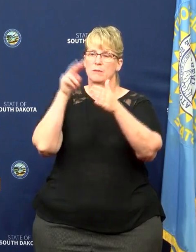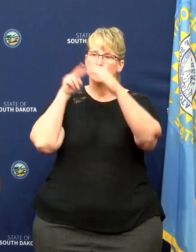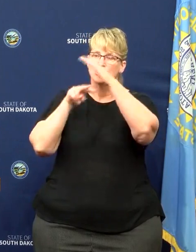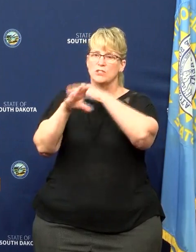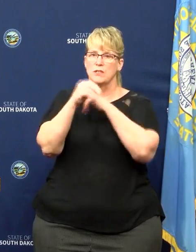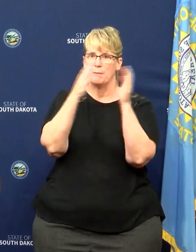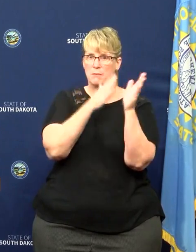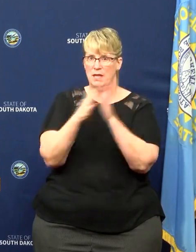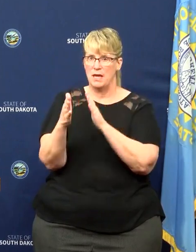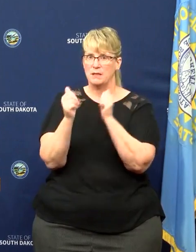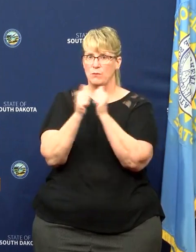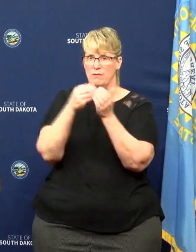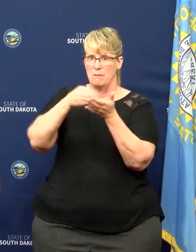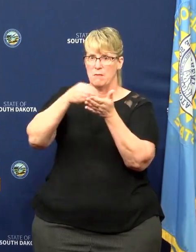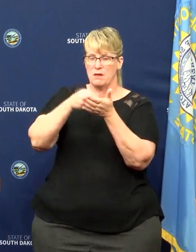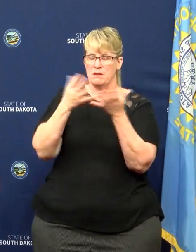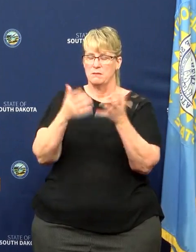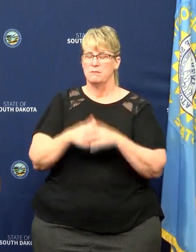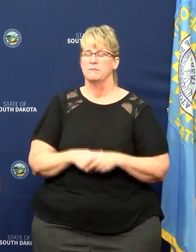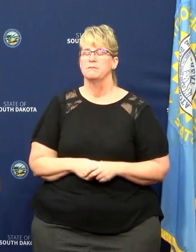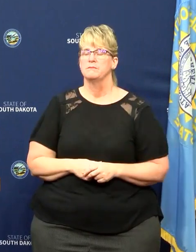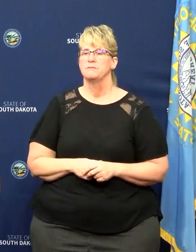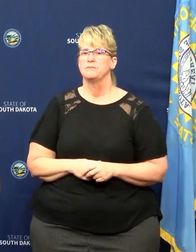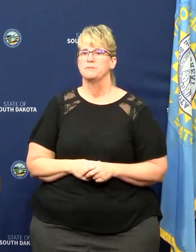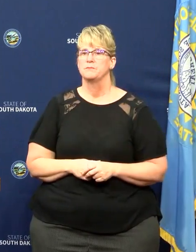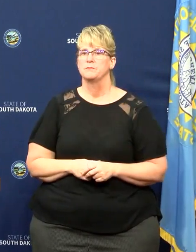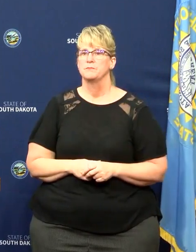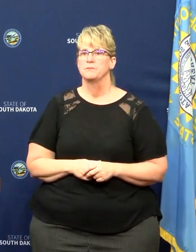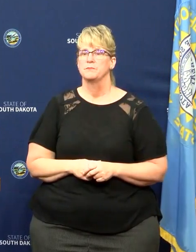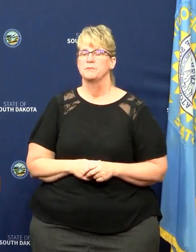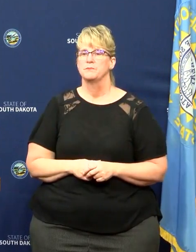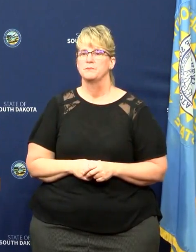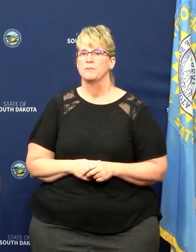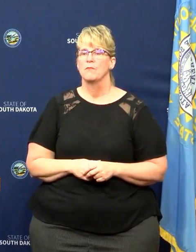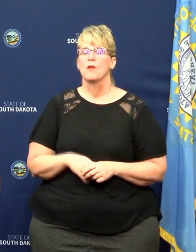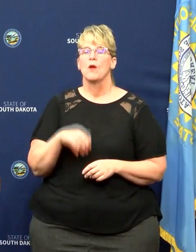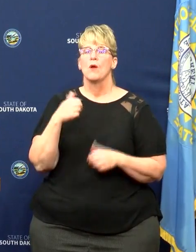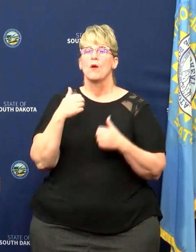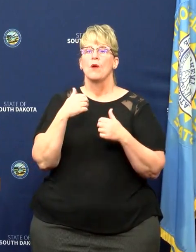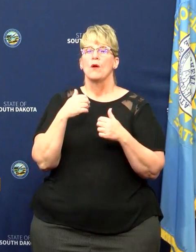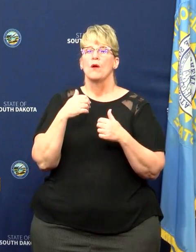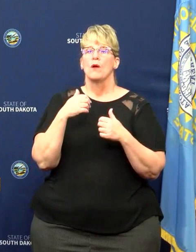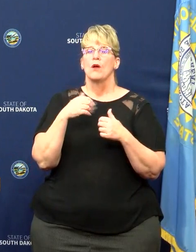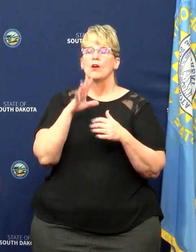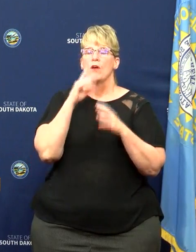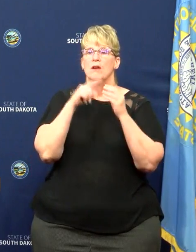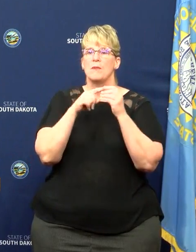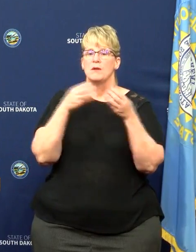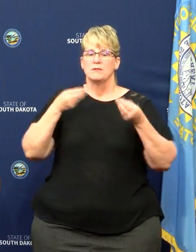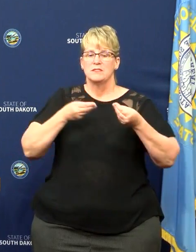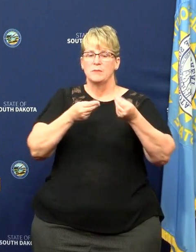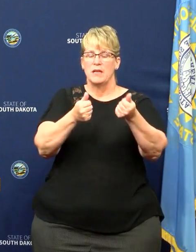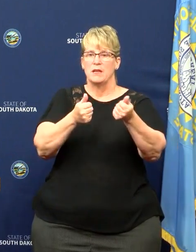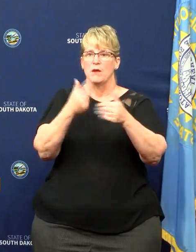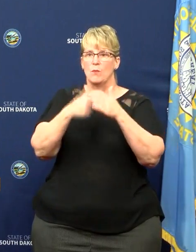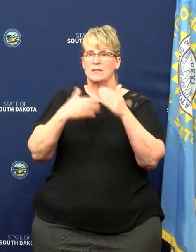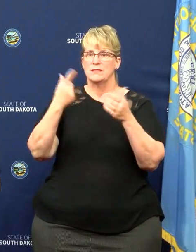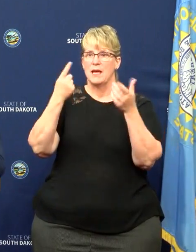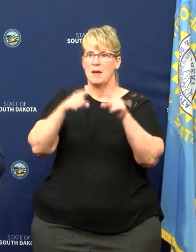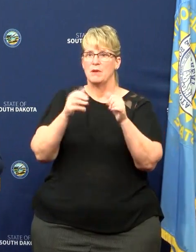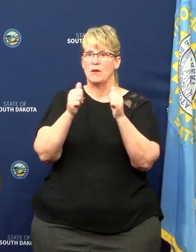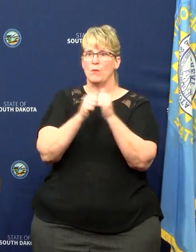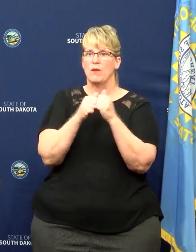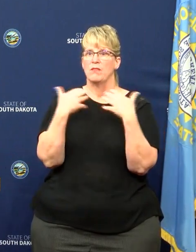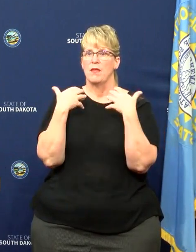plans. We have some buckets that will be addressed through spending going forward, including health